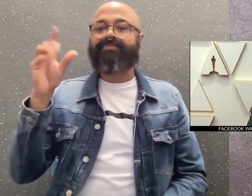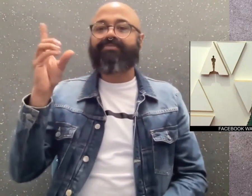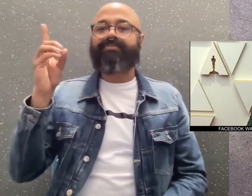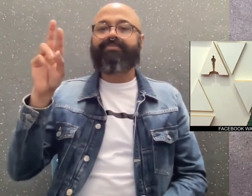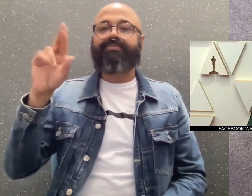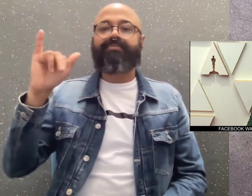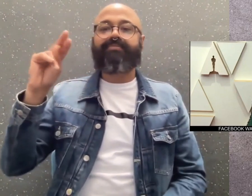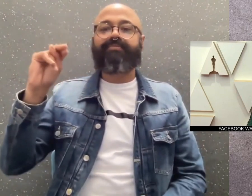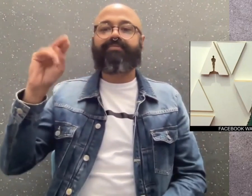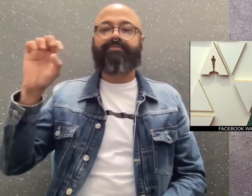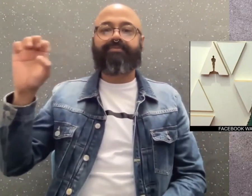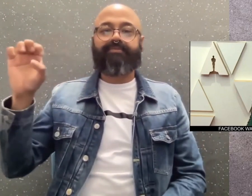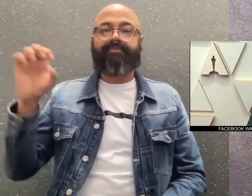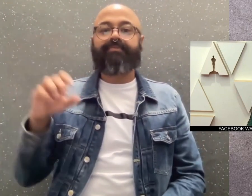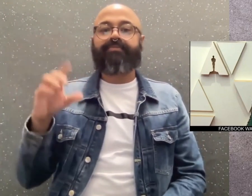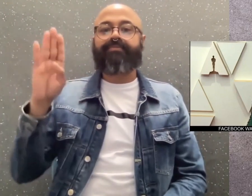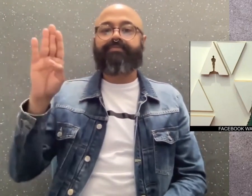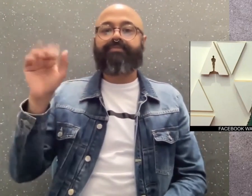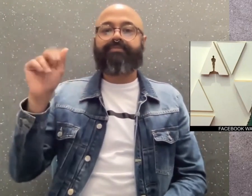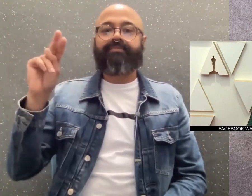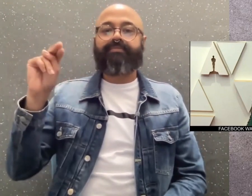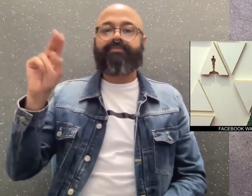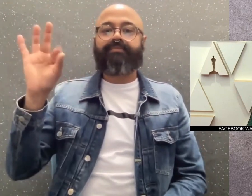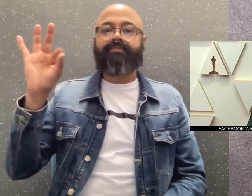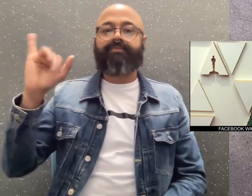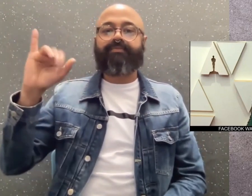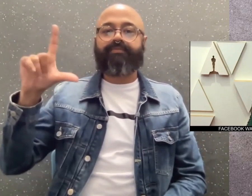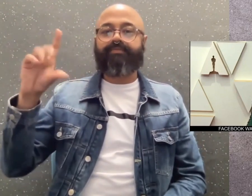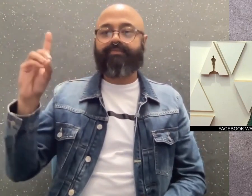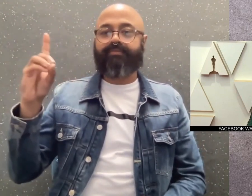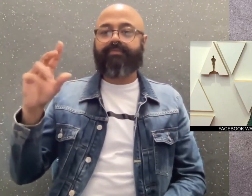Pinkett Smith's mother, Adrienne Banfield Norris.